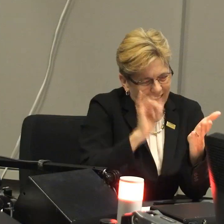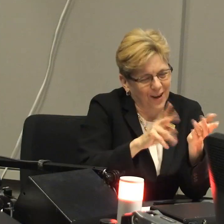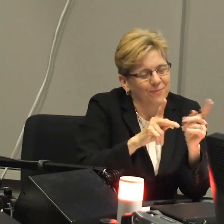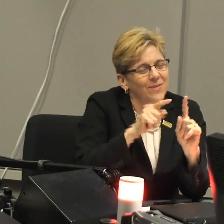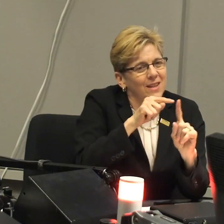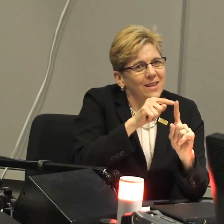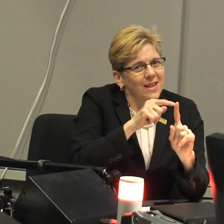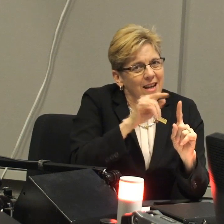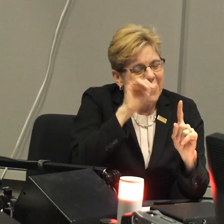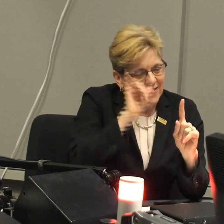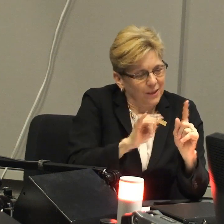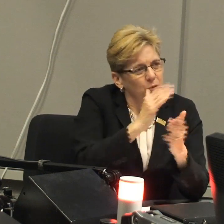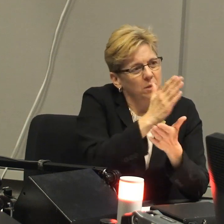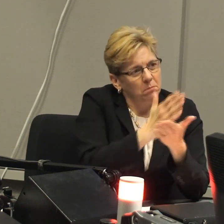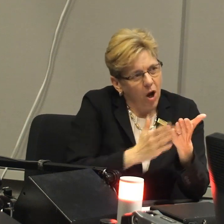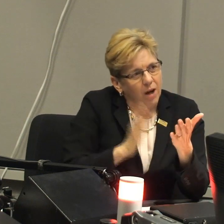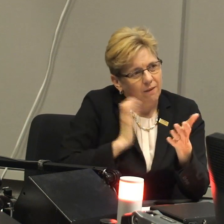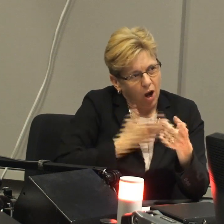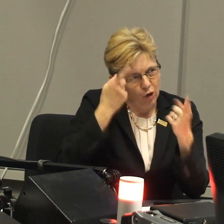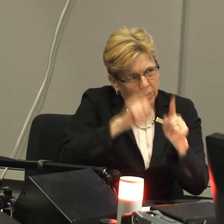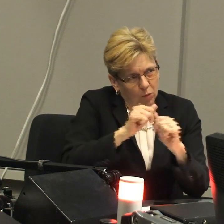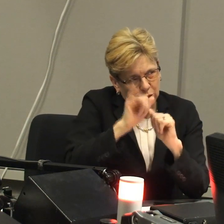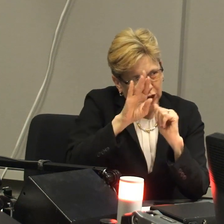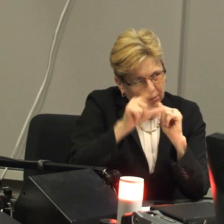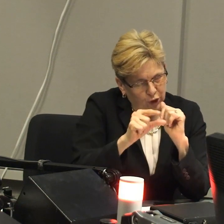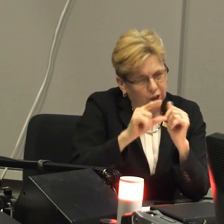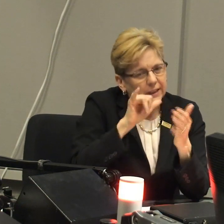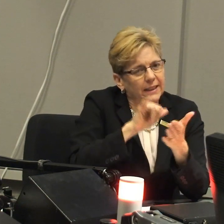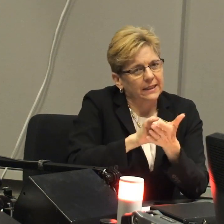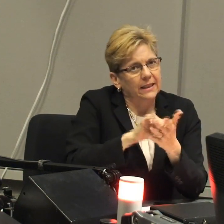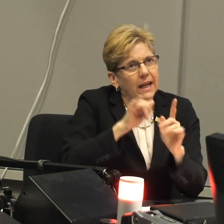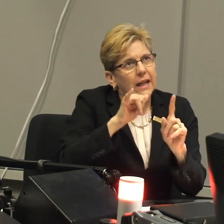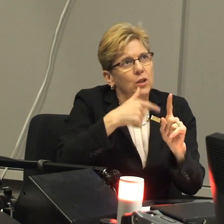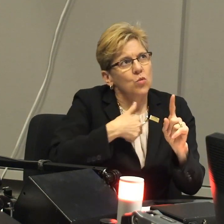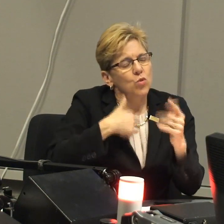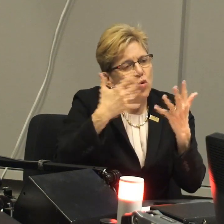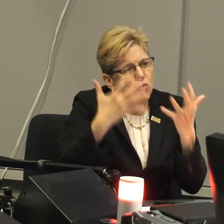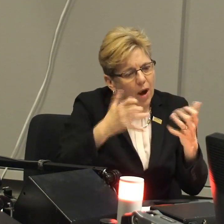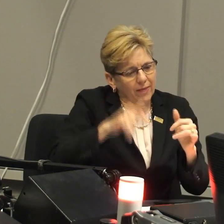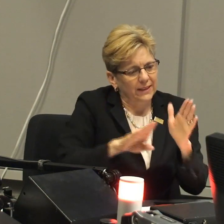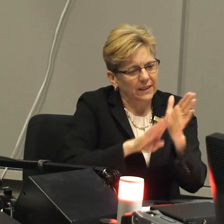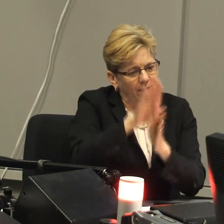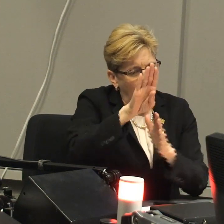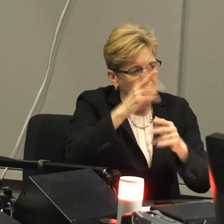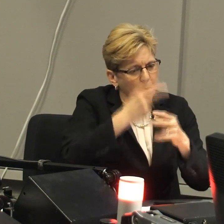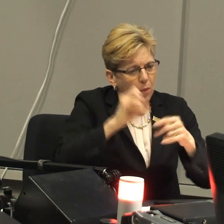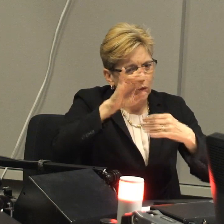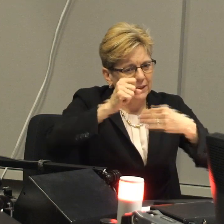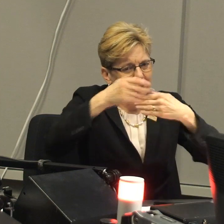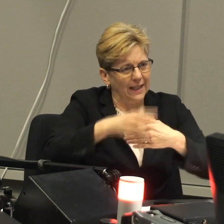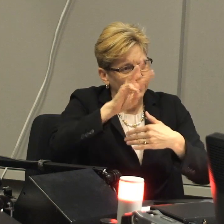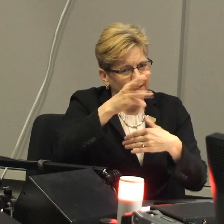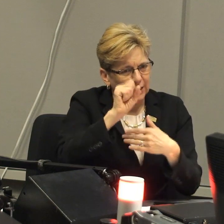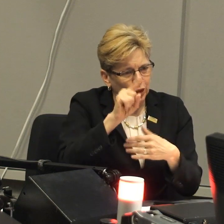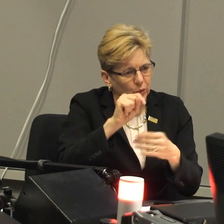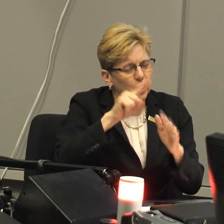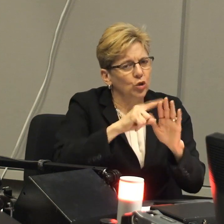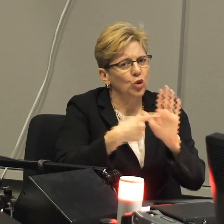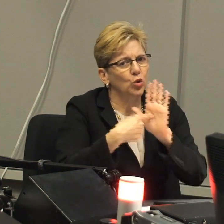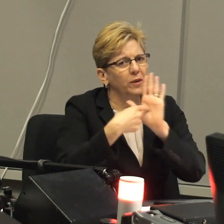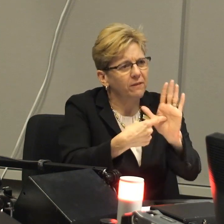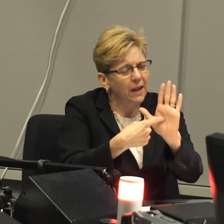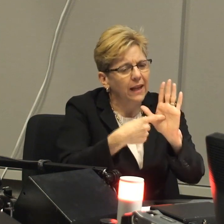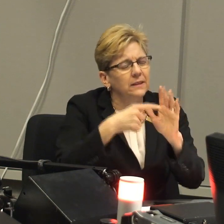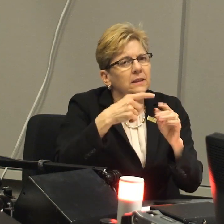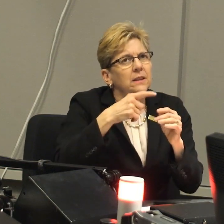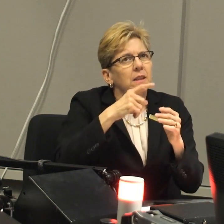Well, I'm so glad you brought that up. You know, this was part of our agreement with JBG in that we wanted to develop both